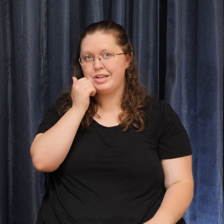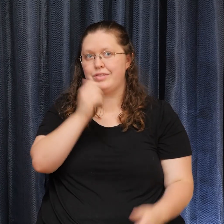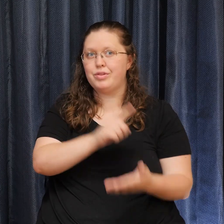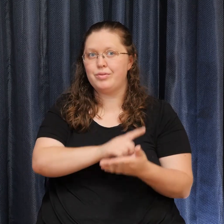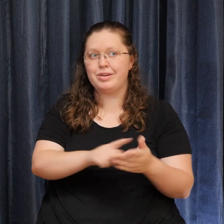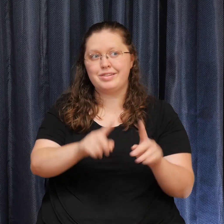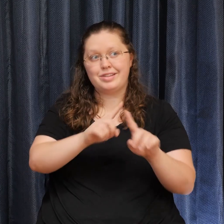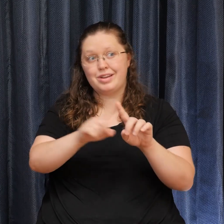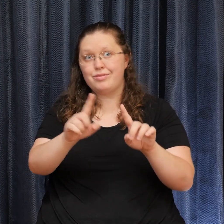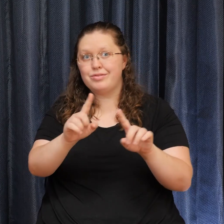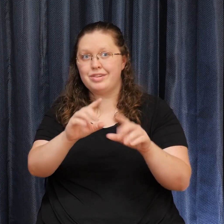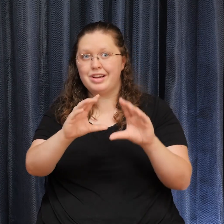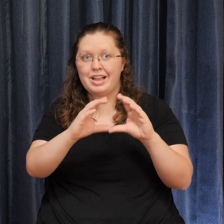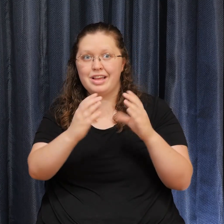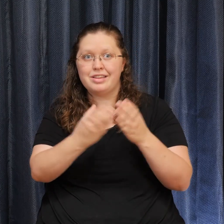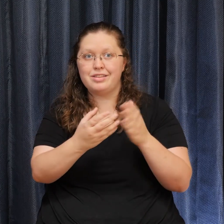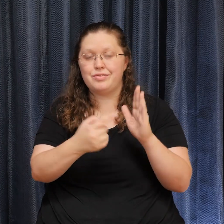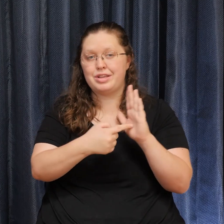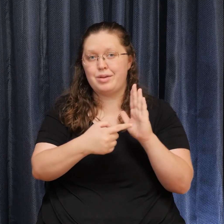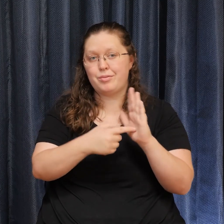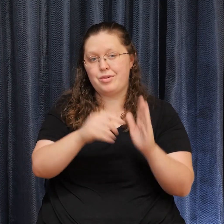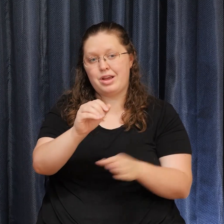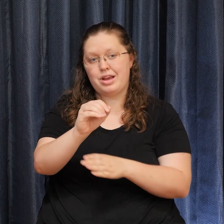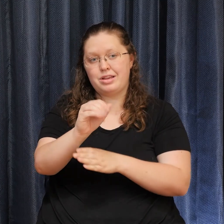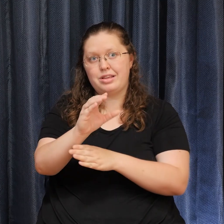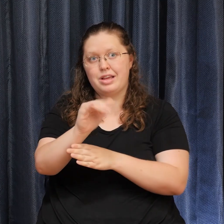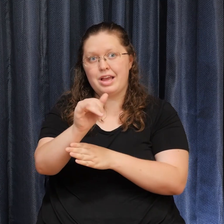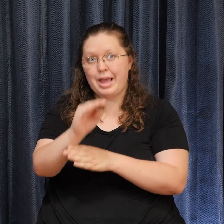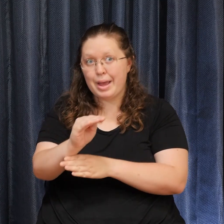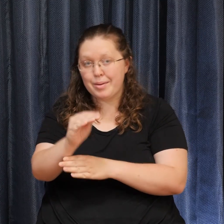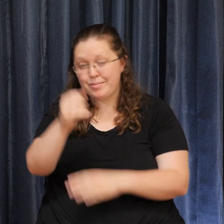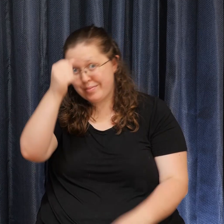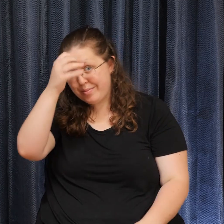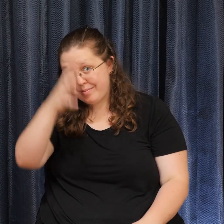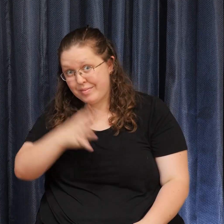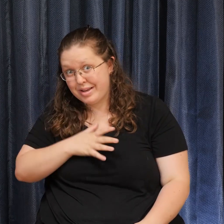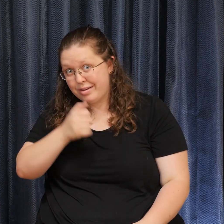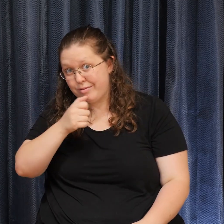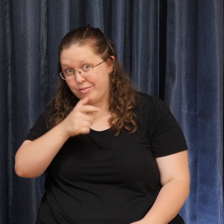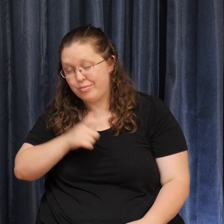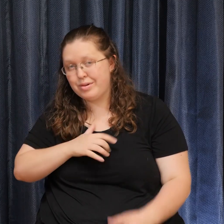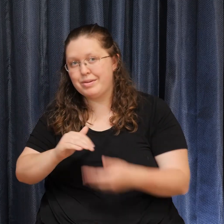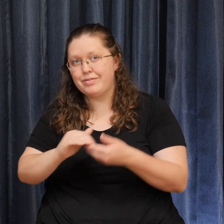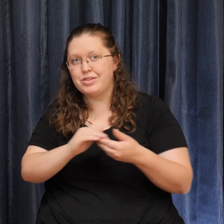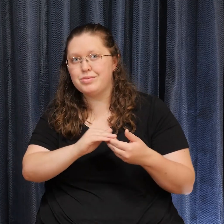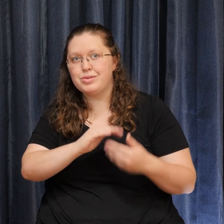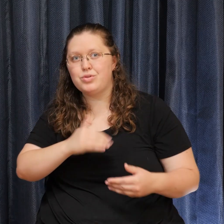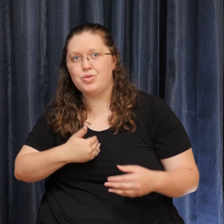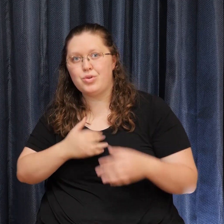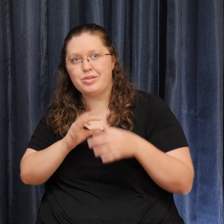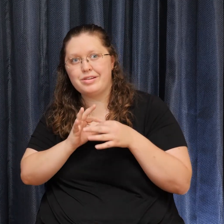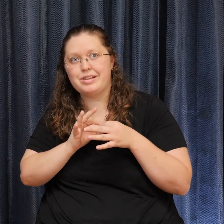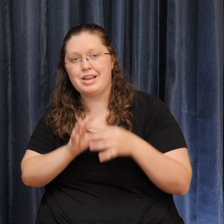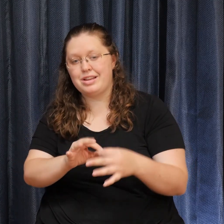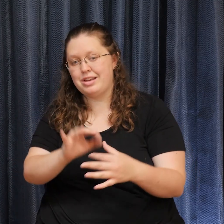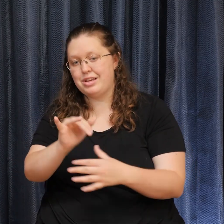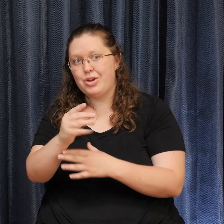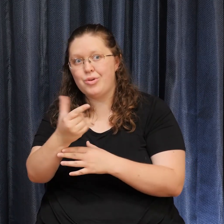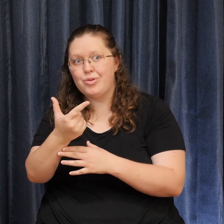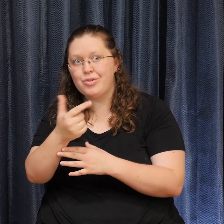class, Wholehearted Women's Group, Men's Fellowship, Soul Connect, Holographic Sound to Yoga. You could say we have everything